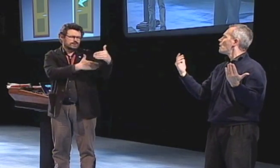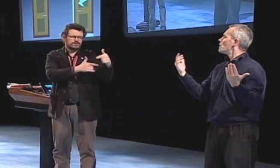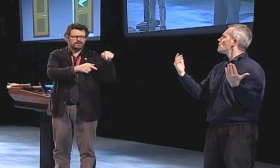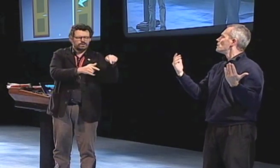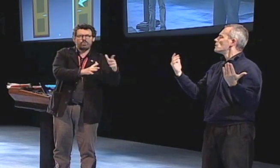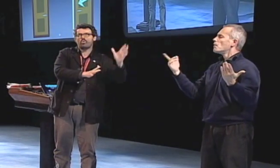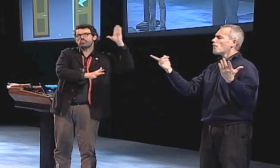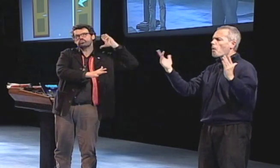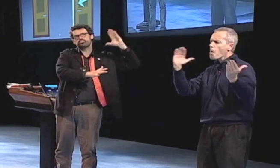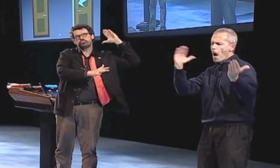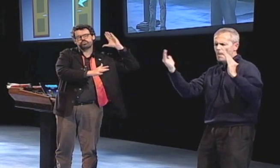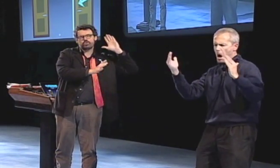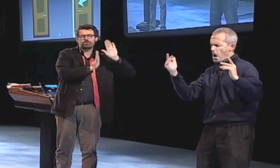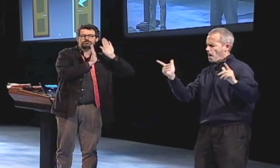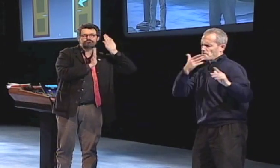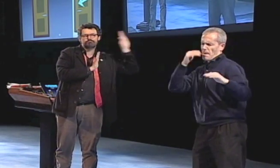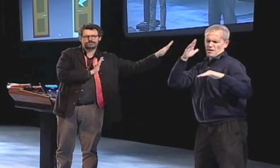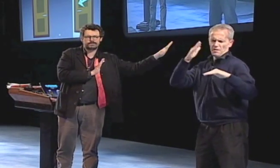two works